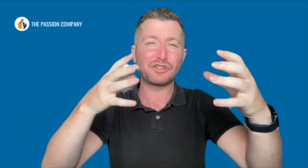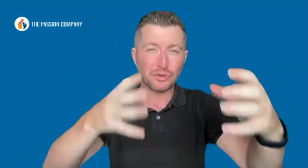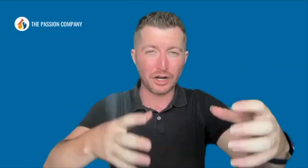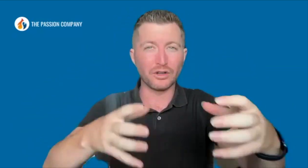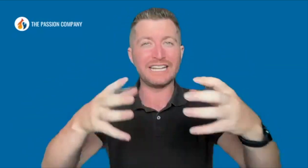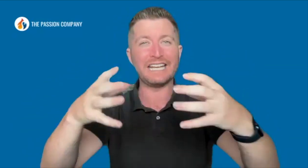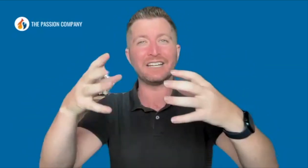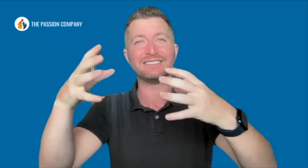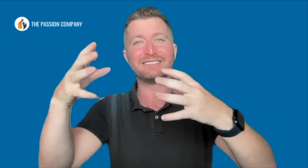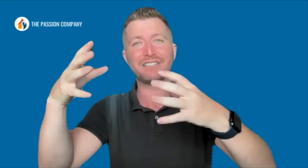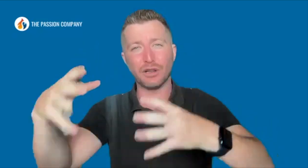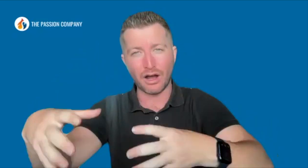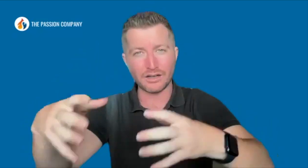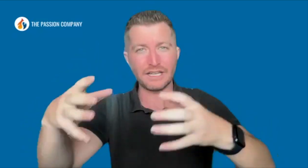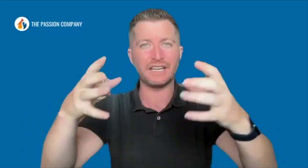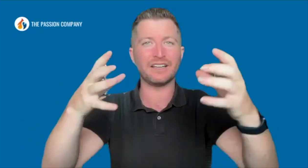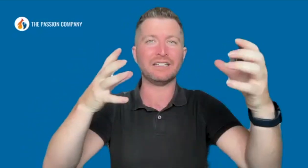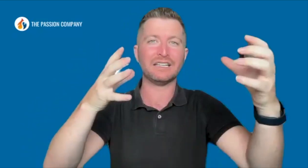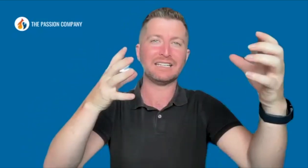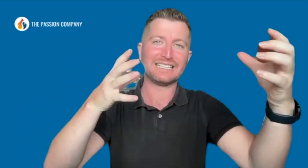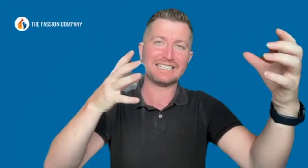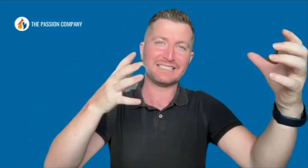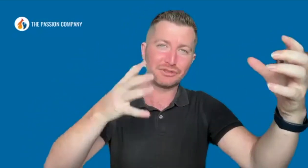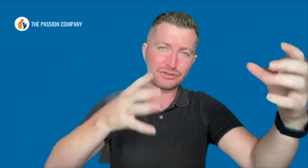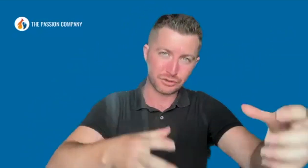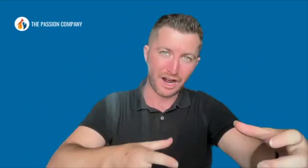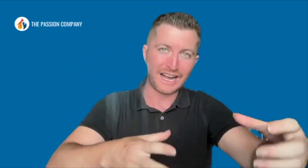struggling, clawing, trying,